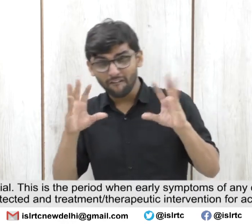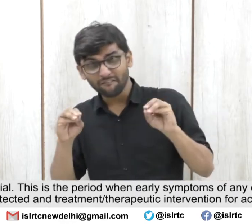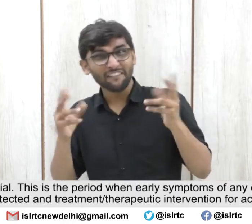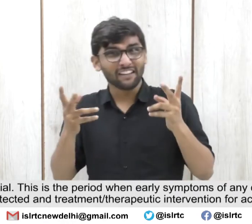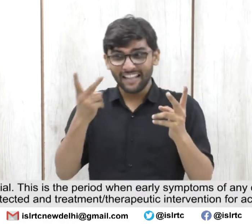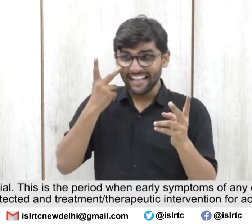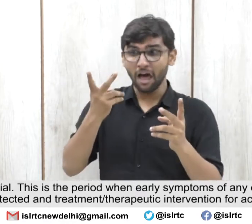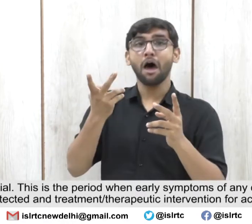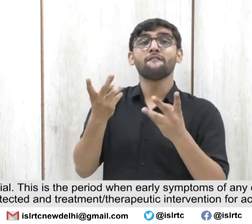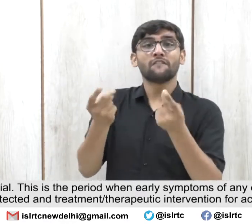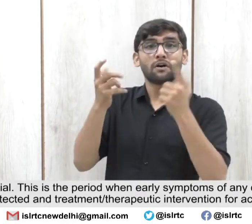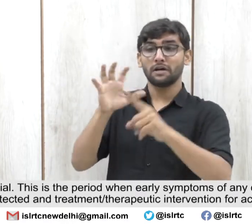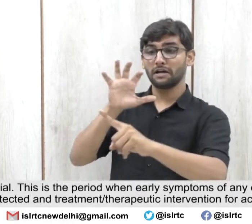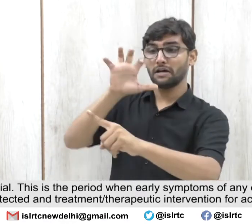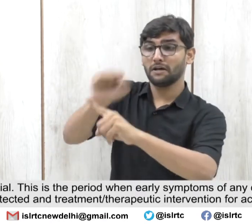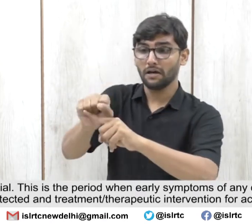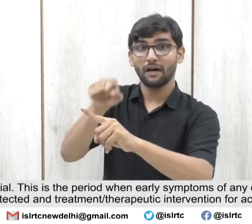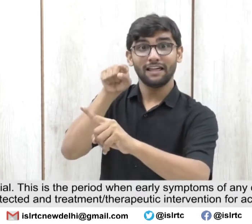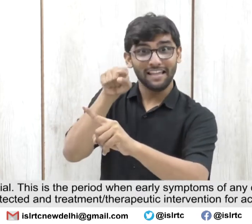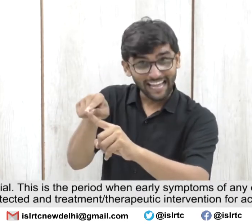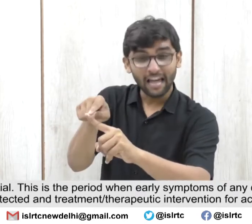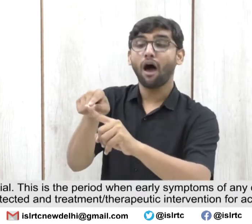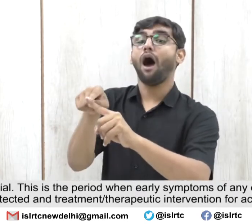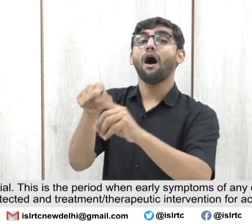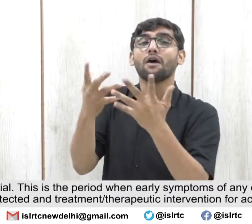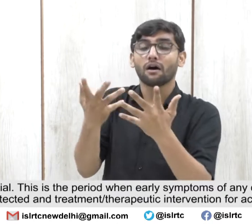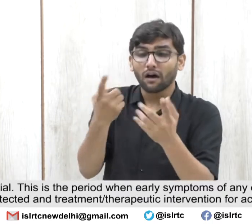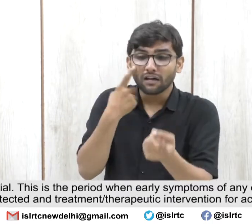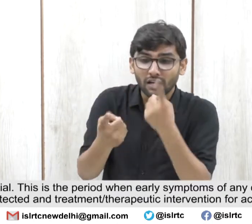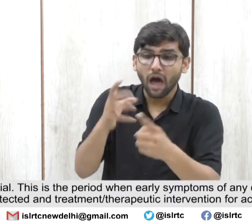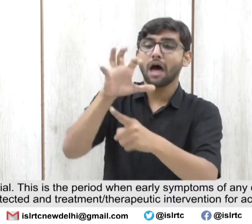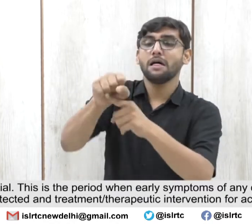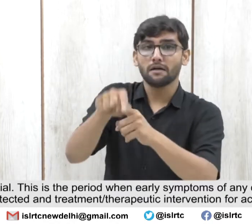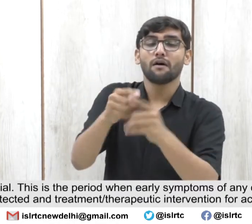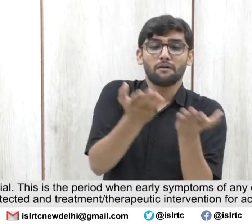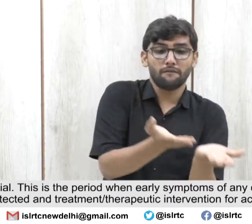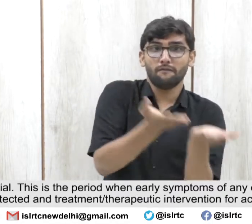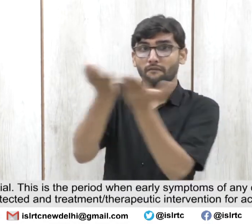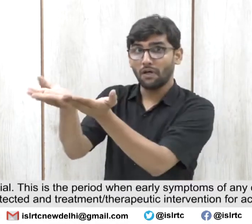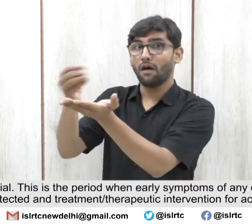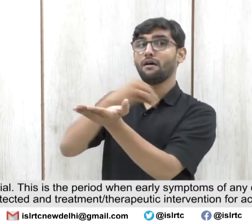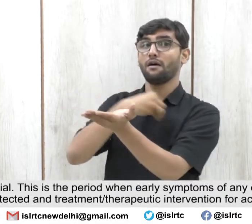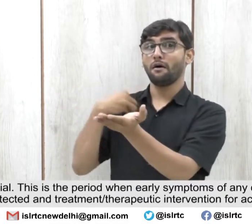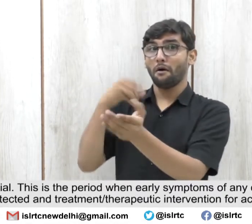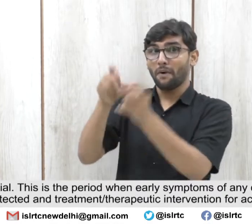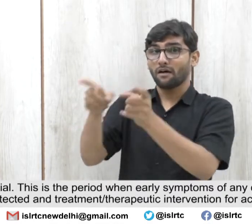early symptoms of any deformities or risk cases can be detected and treatment therapeutic